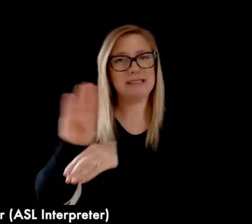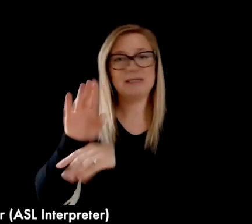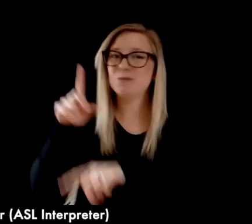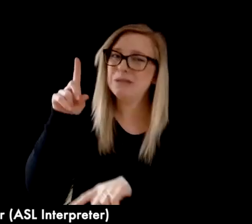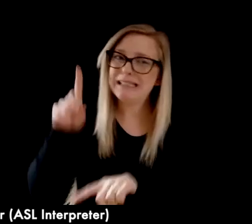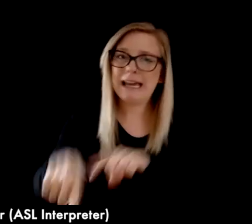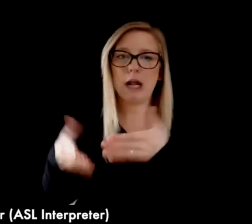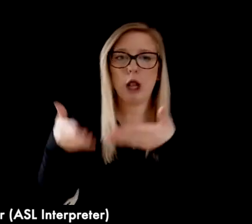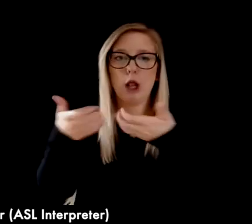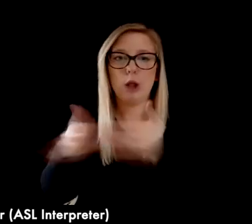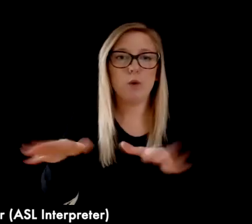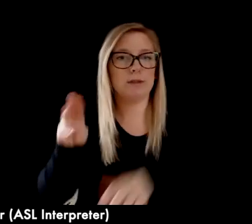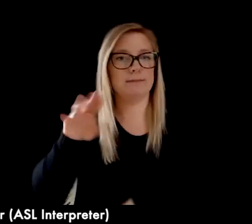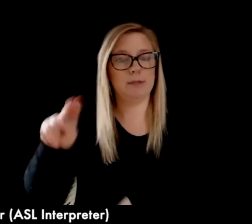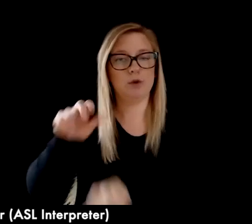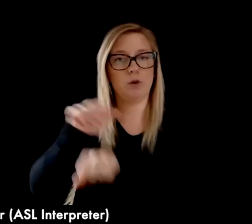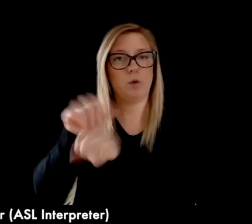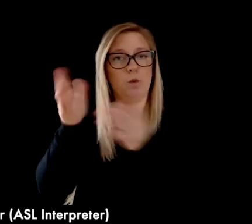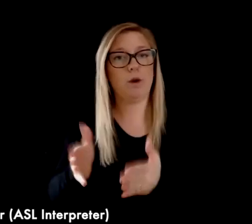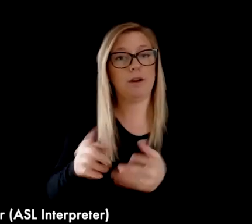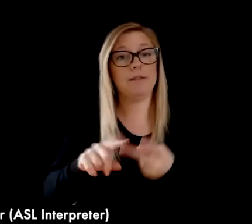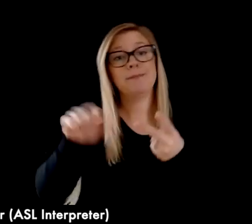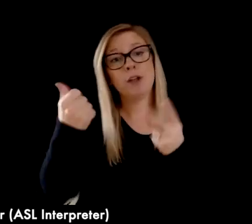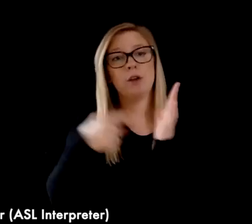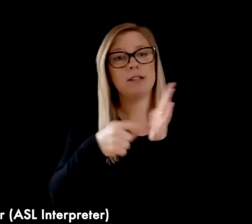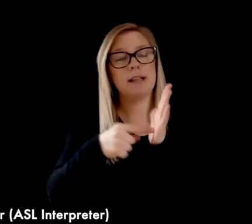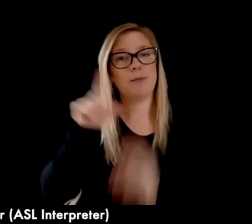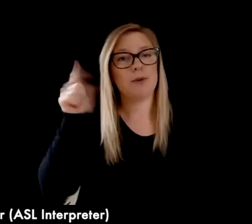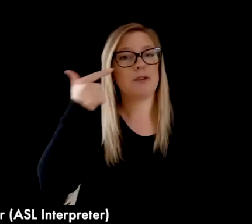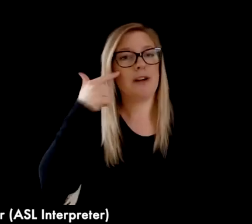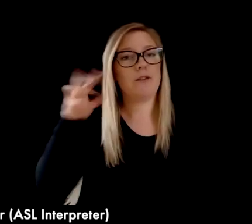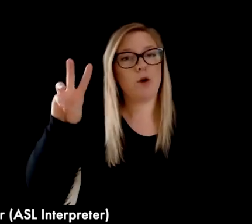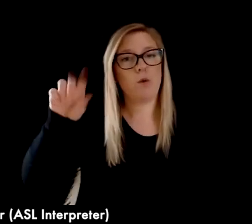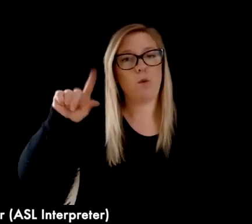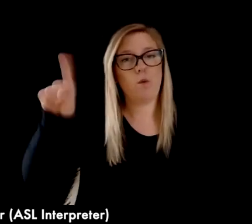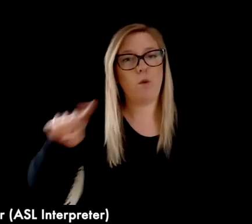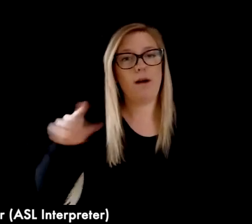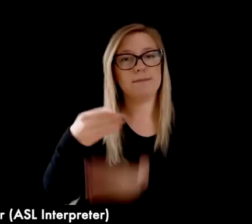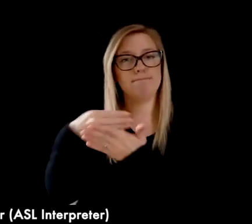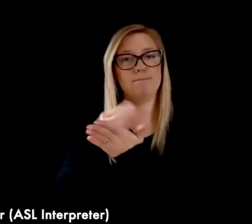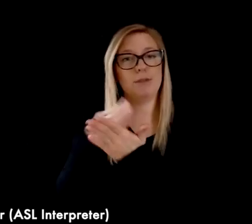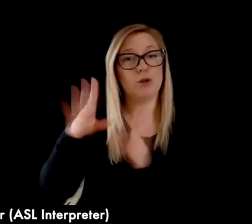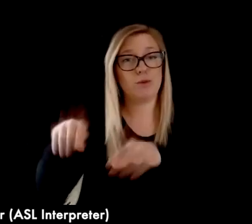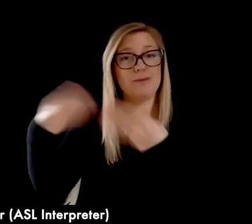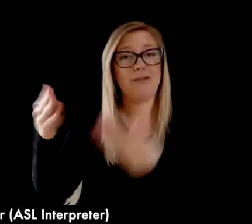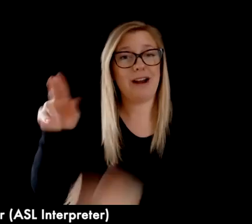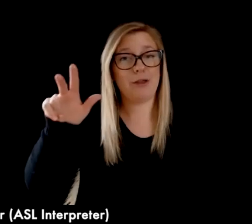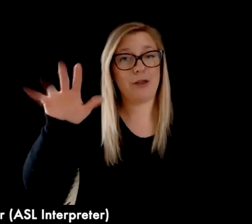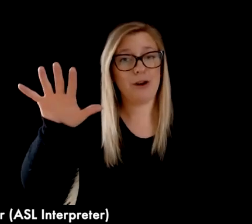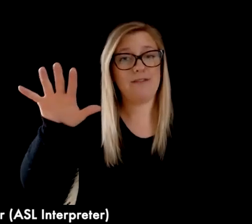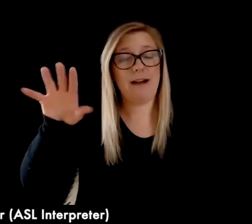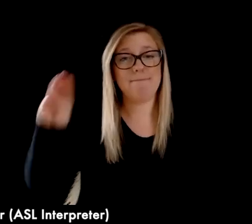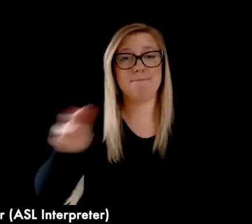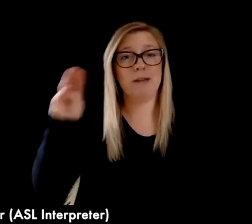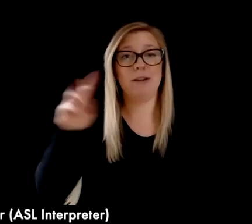Another example is Governor Wall's budget, where he is providing 35 million in workforce stabilization grants